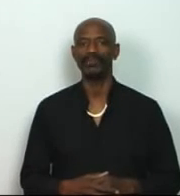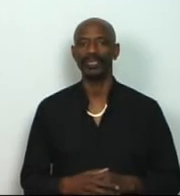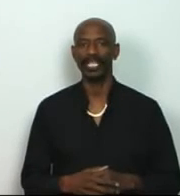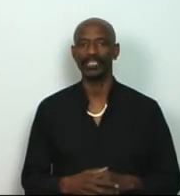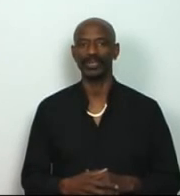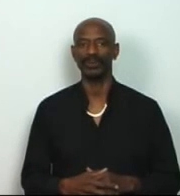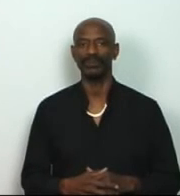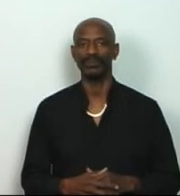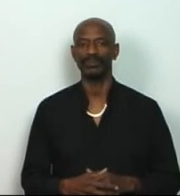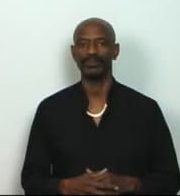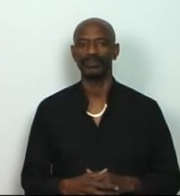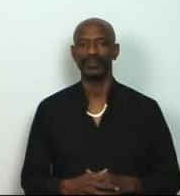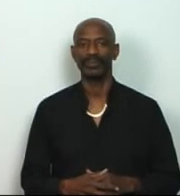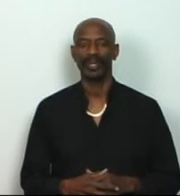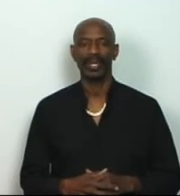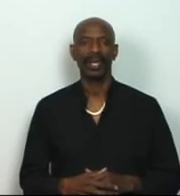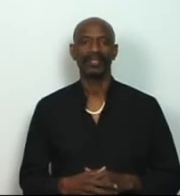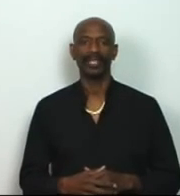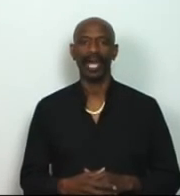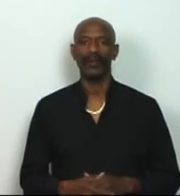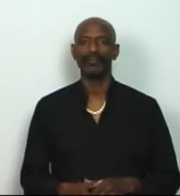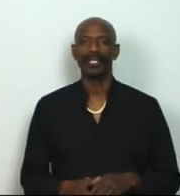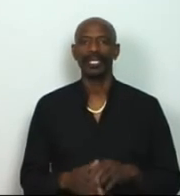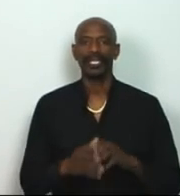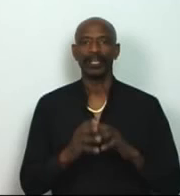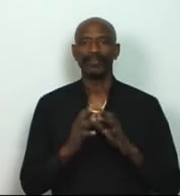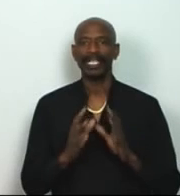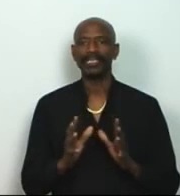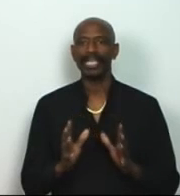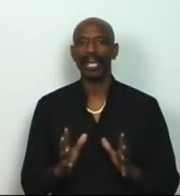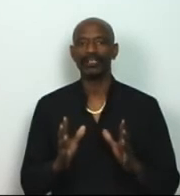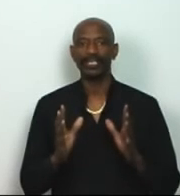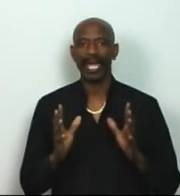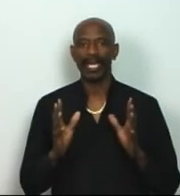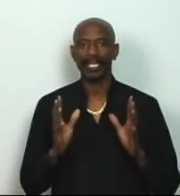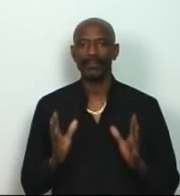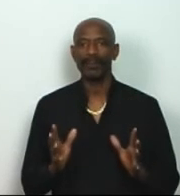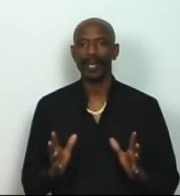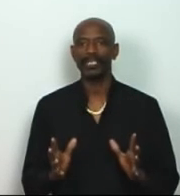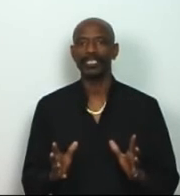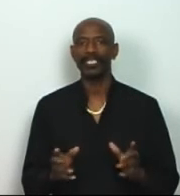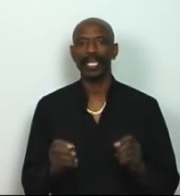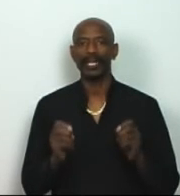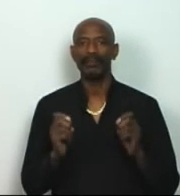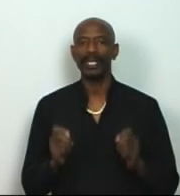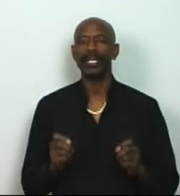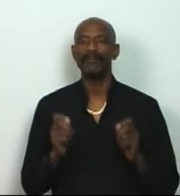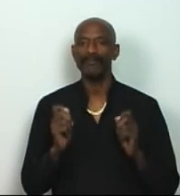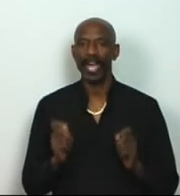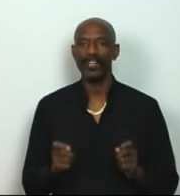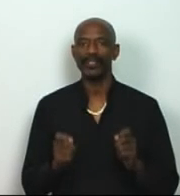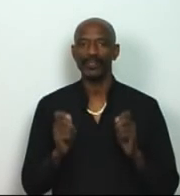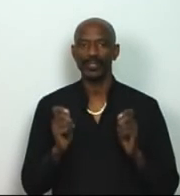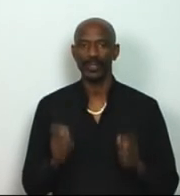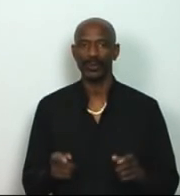potential. Now, if this sounds like information that could be of value to you,